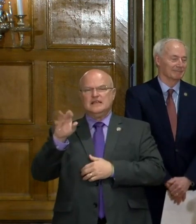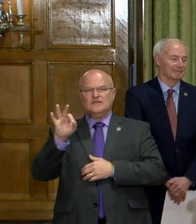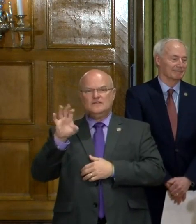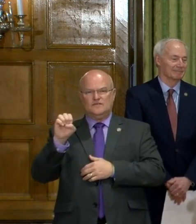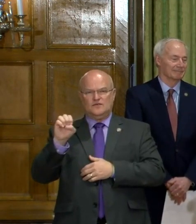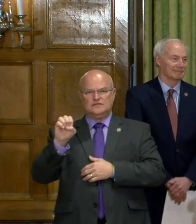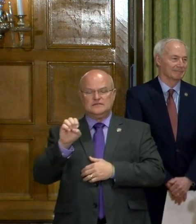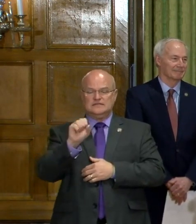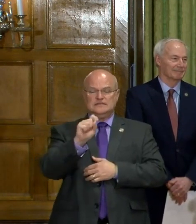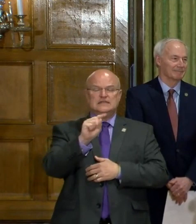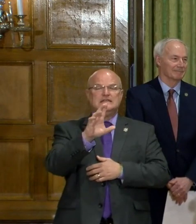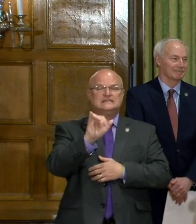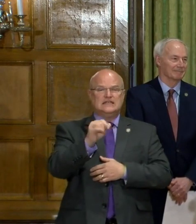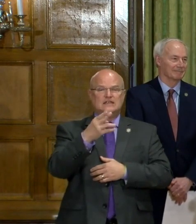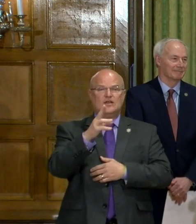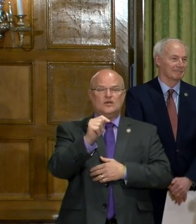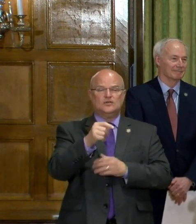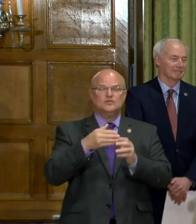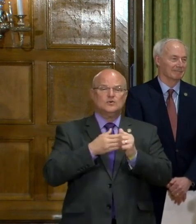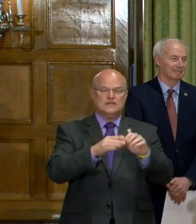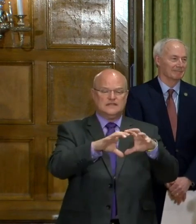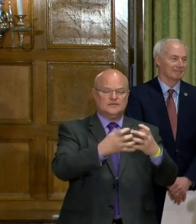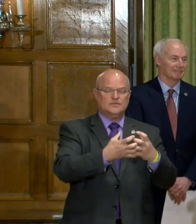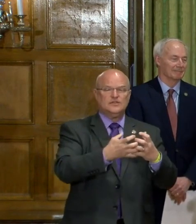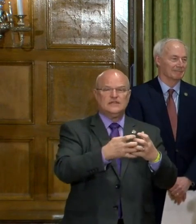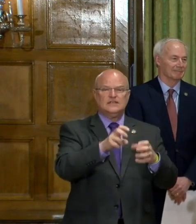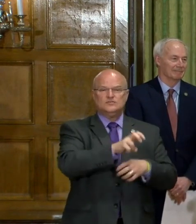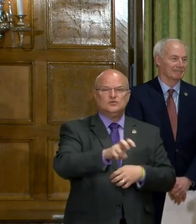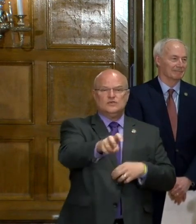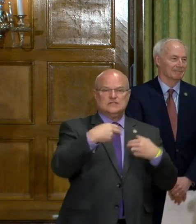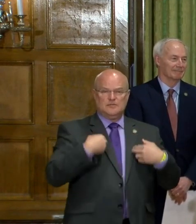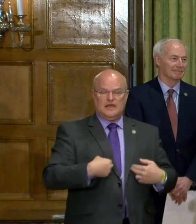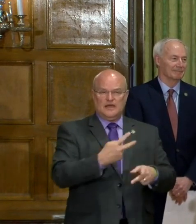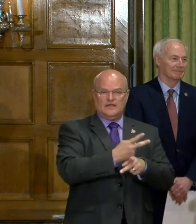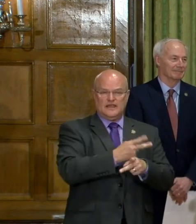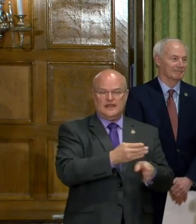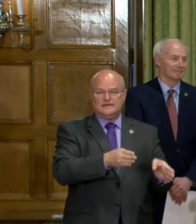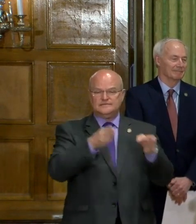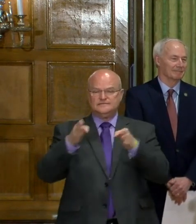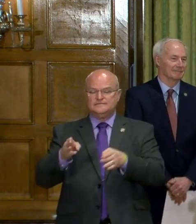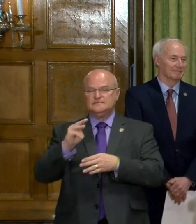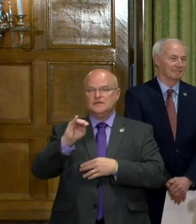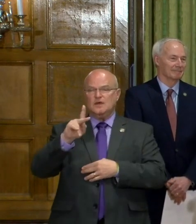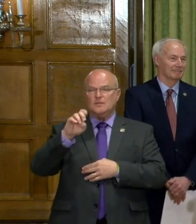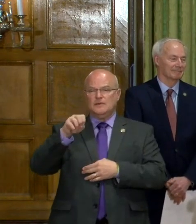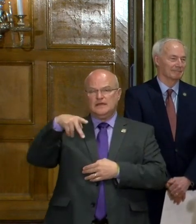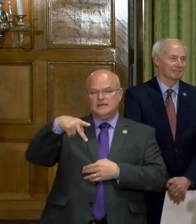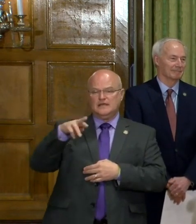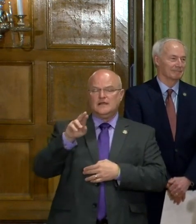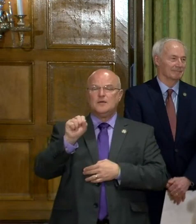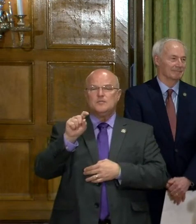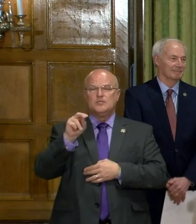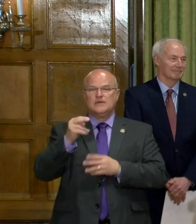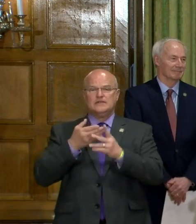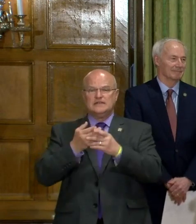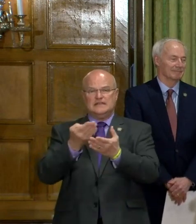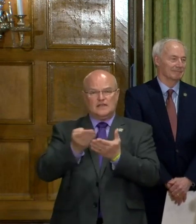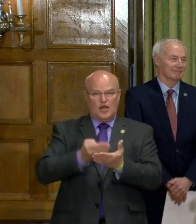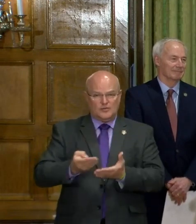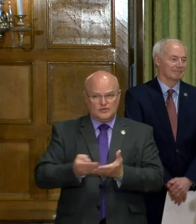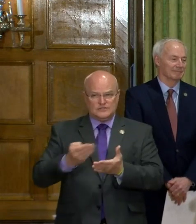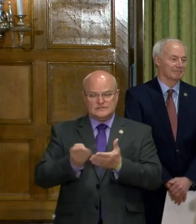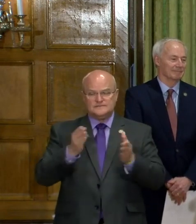Stacey Hurst will lead the The on tourism, community, and health care. Secretary Mike Preston will lead the committee on commerce.